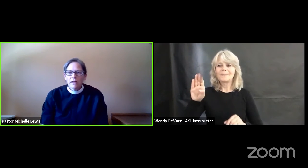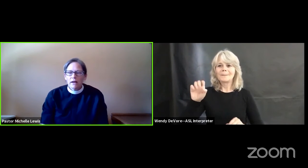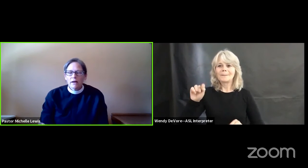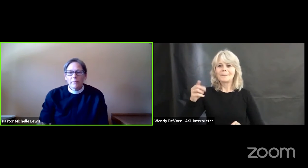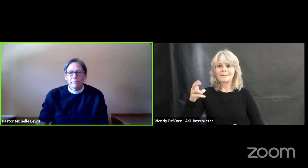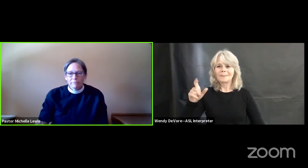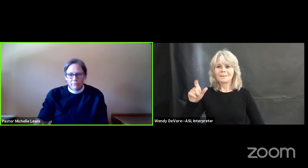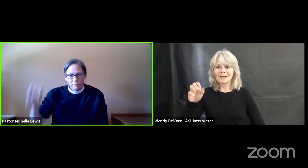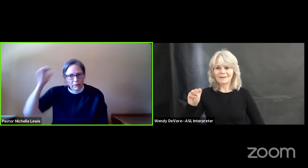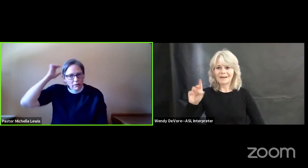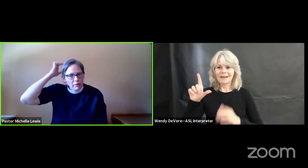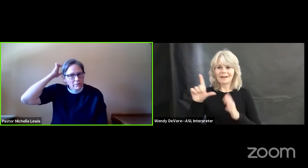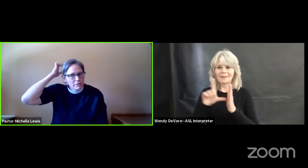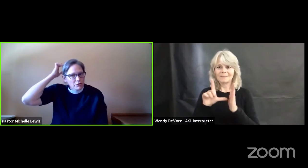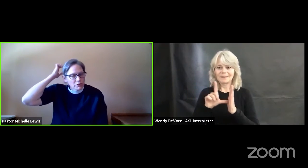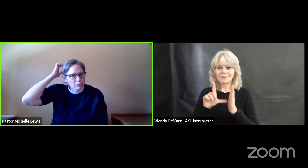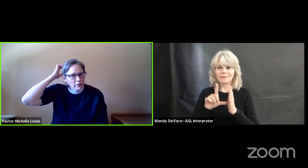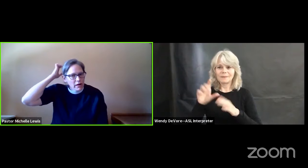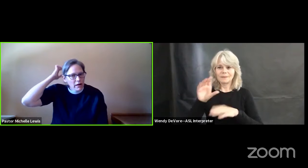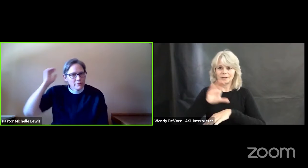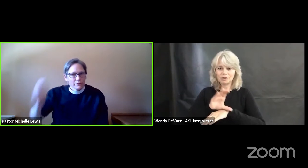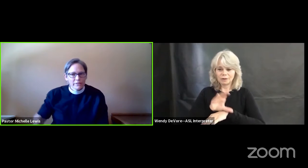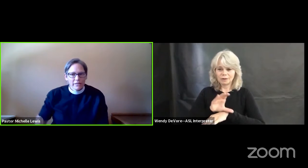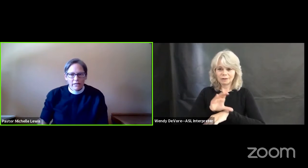and Bethlehem is the church where I was ordained